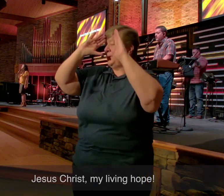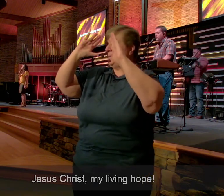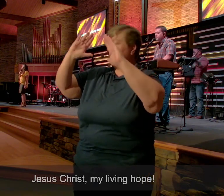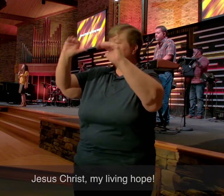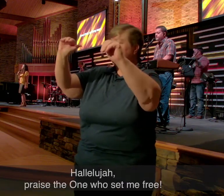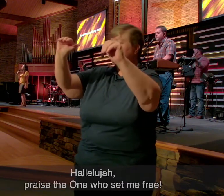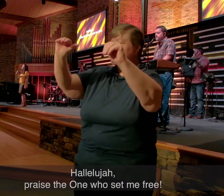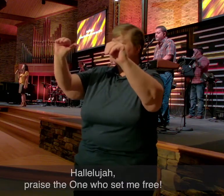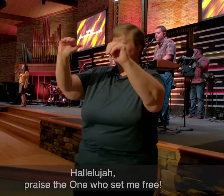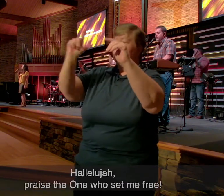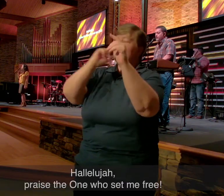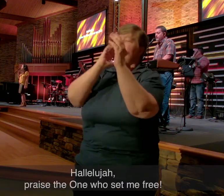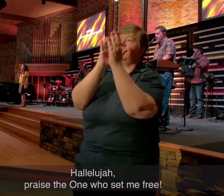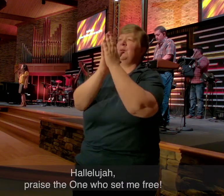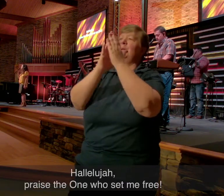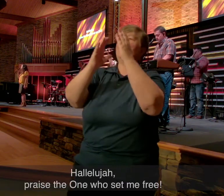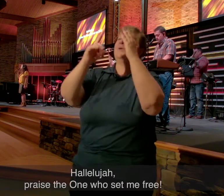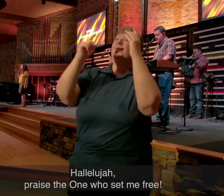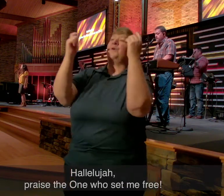Hallelujah